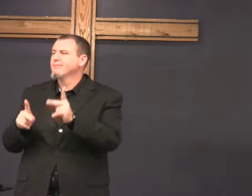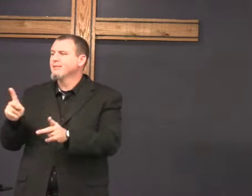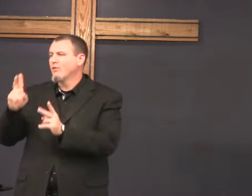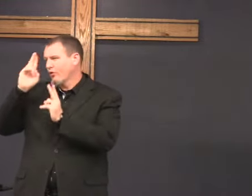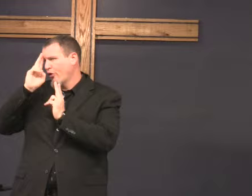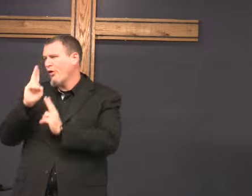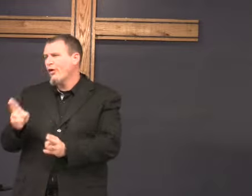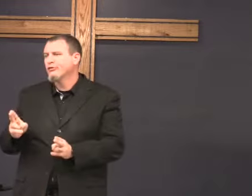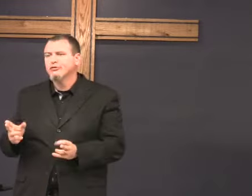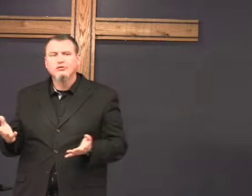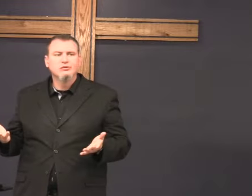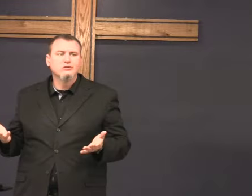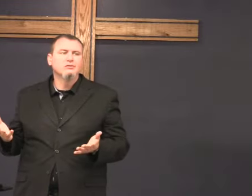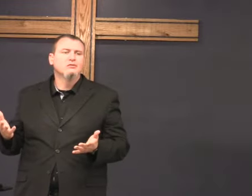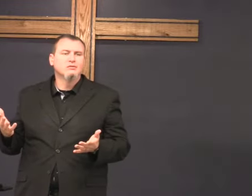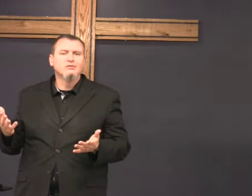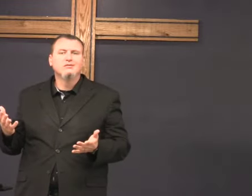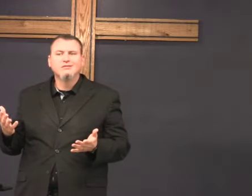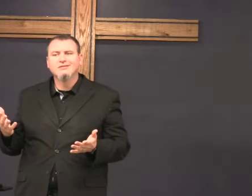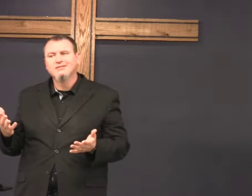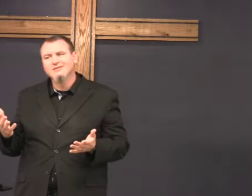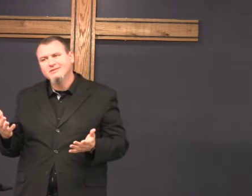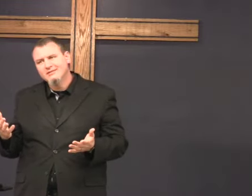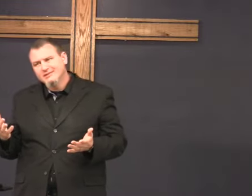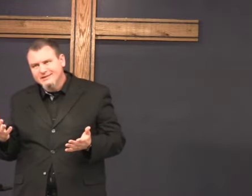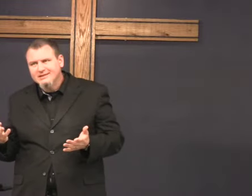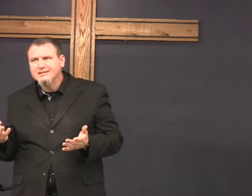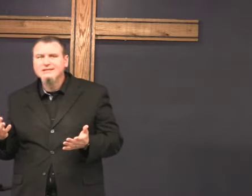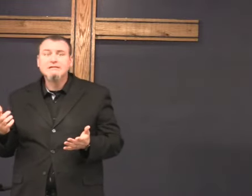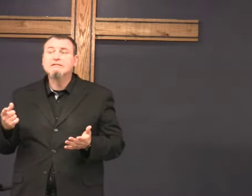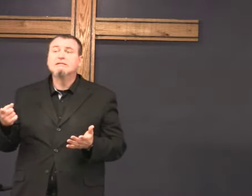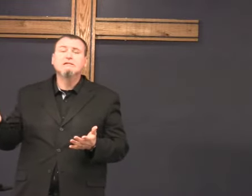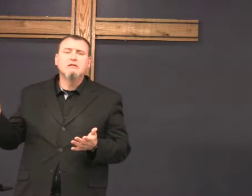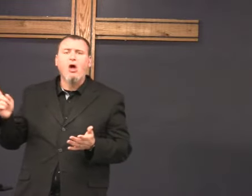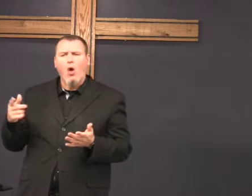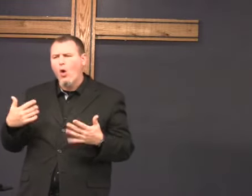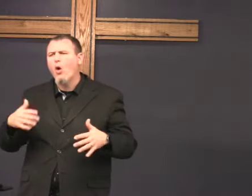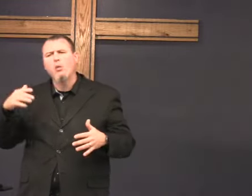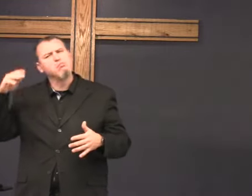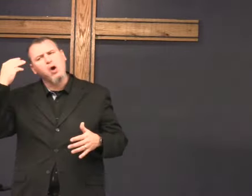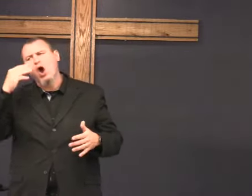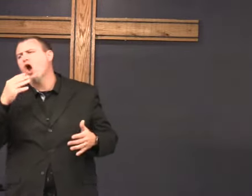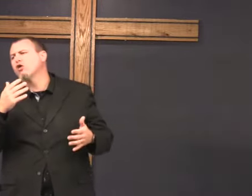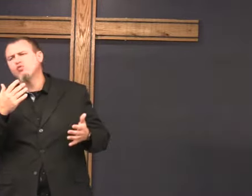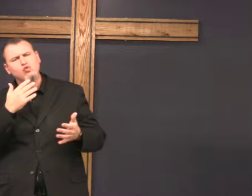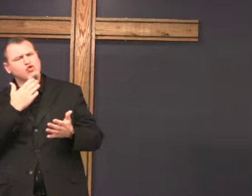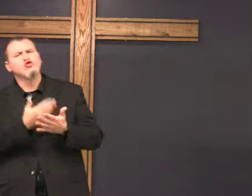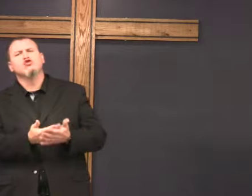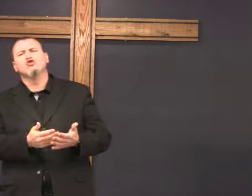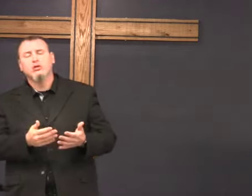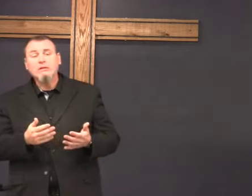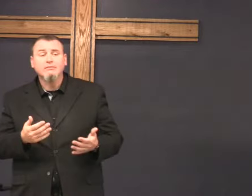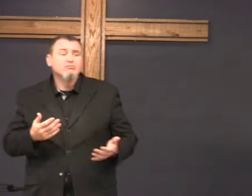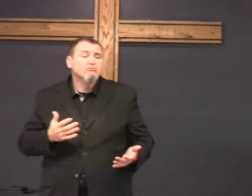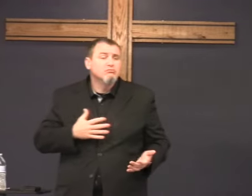honestly you know people honor you and say oh Mark that's